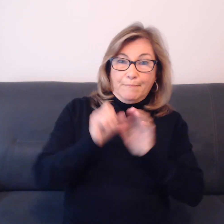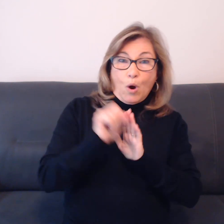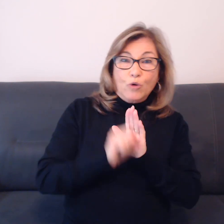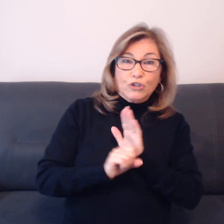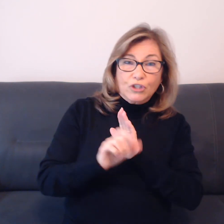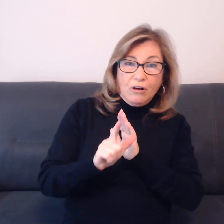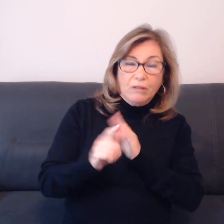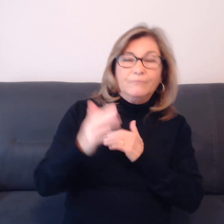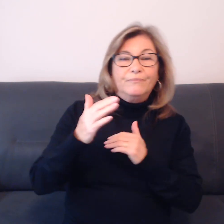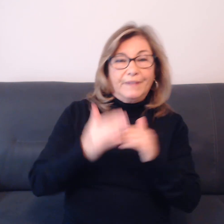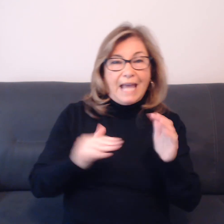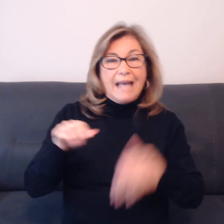others.